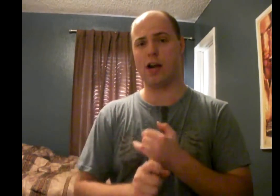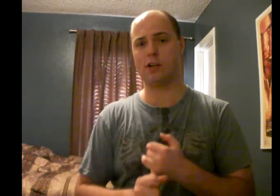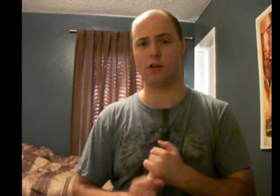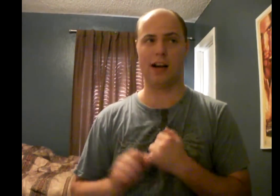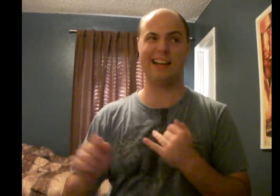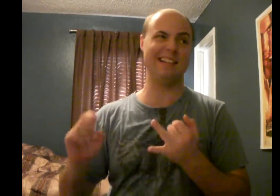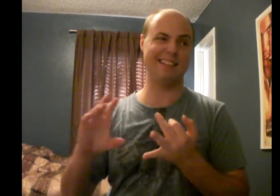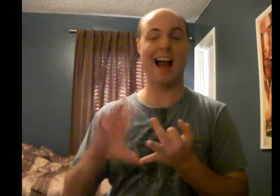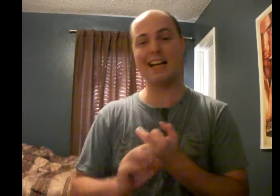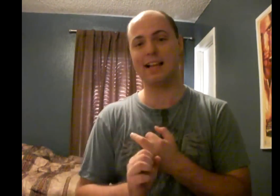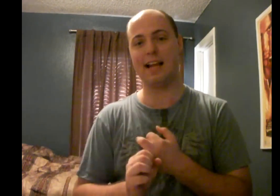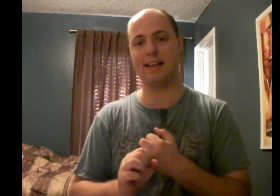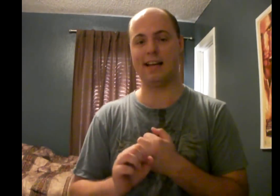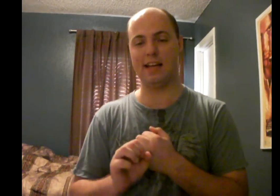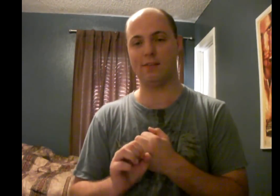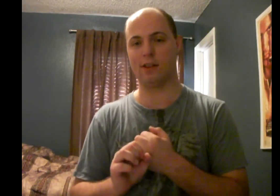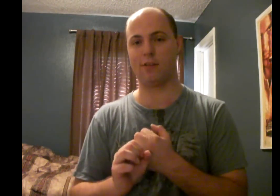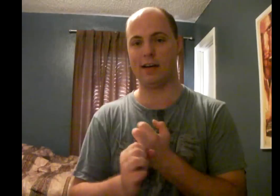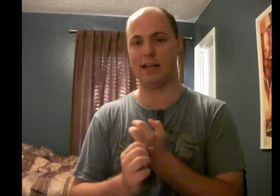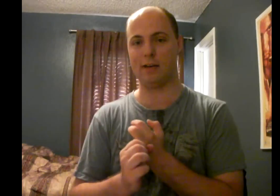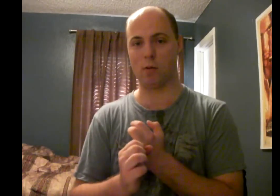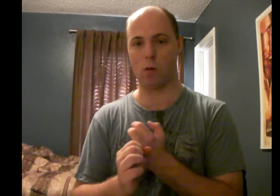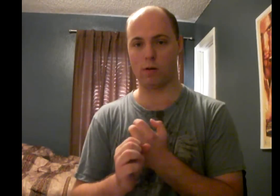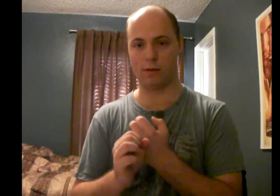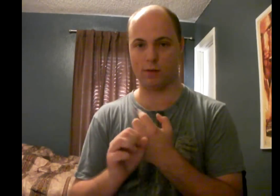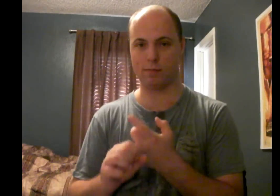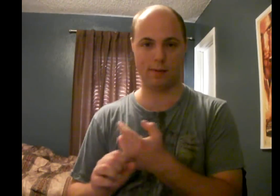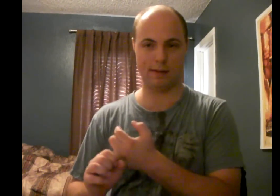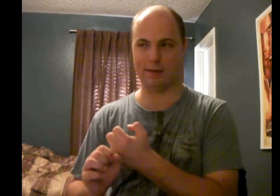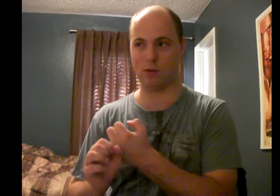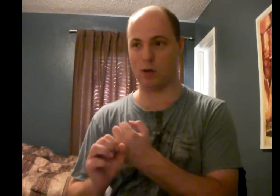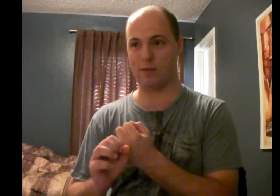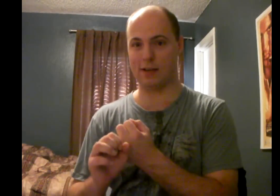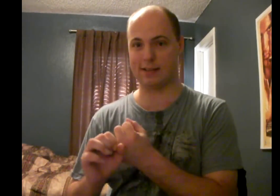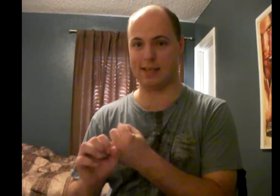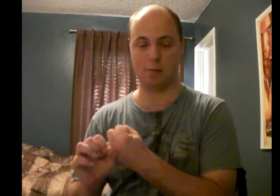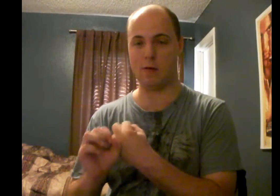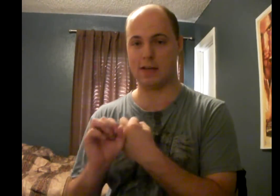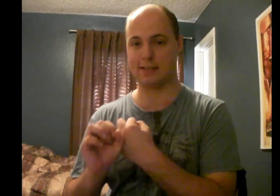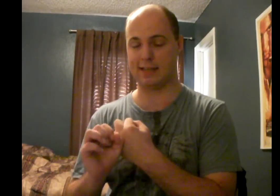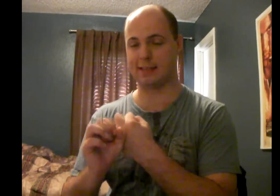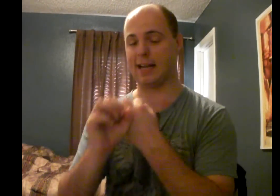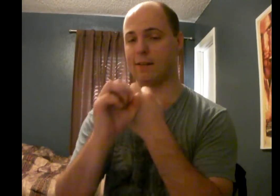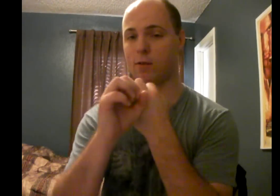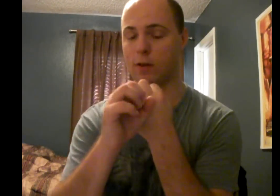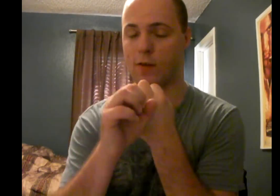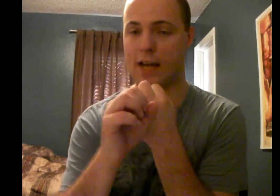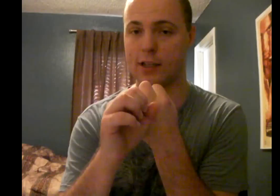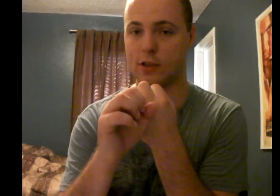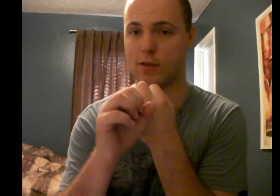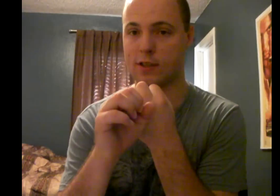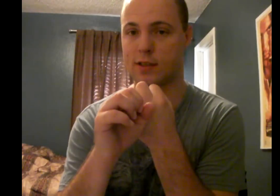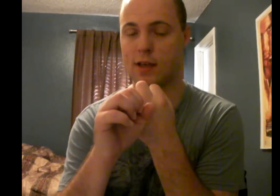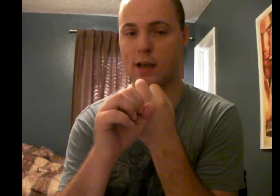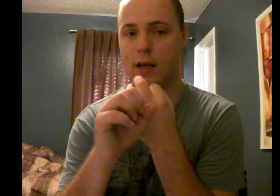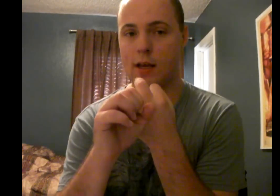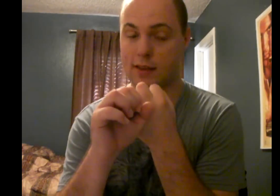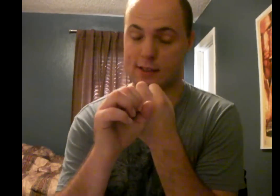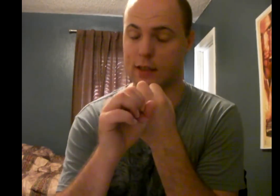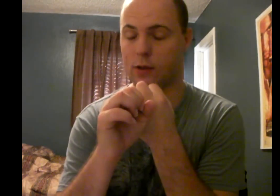the director. I kind of liked the idea of a 3D horror film, even though I've yet to see a movie to take full advantage of this, this